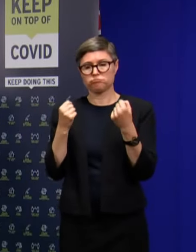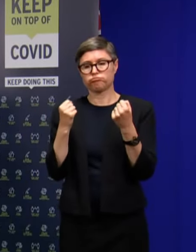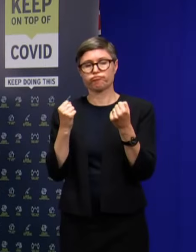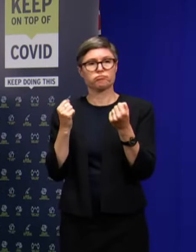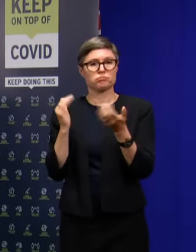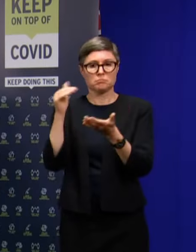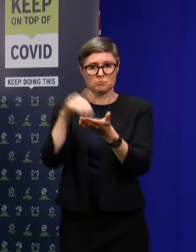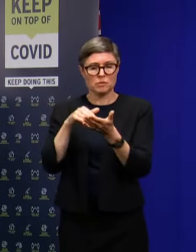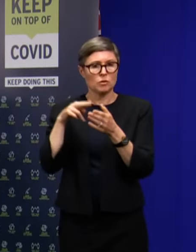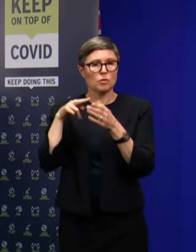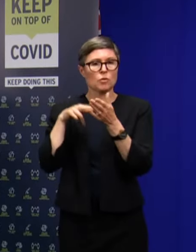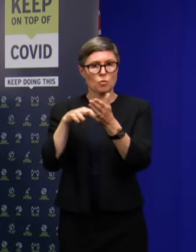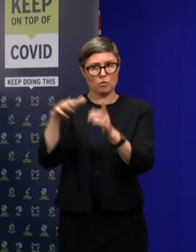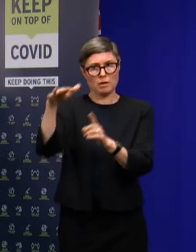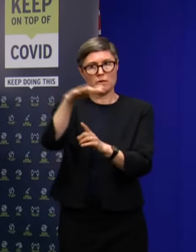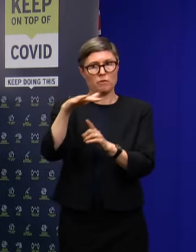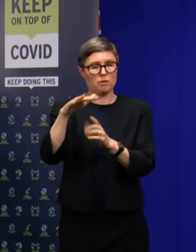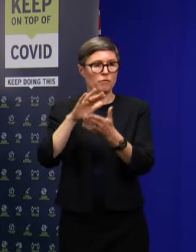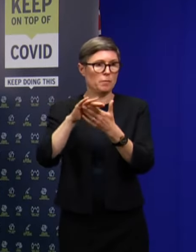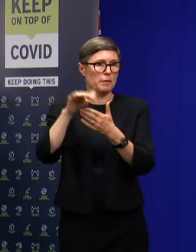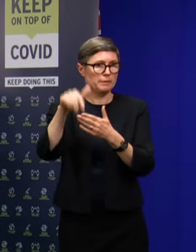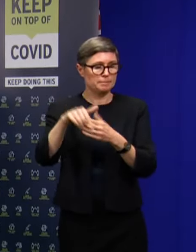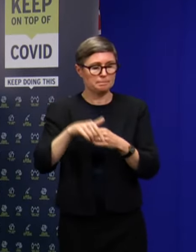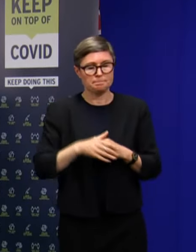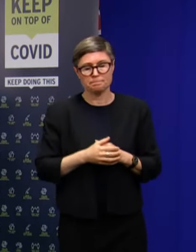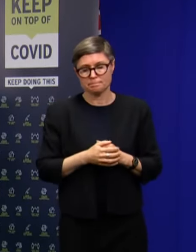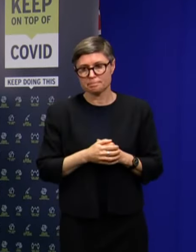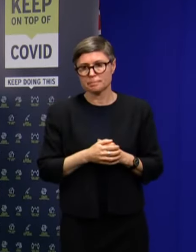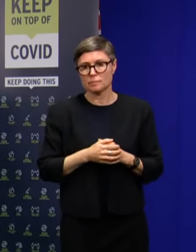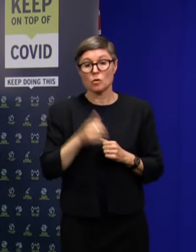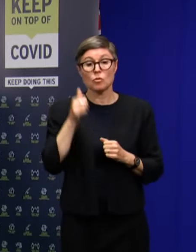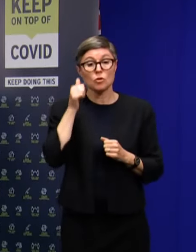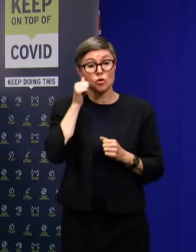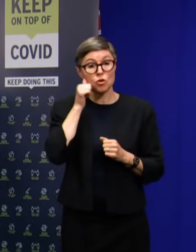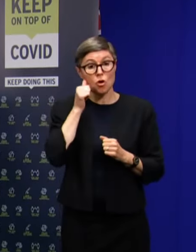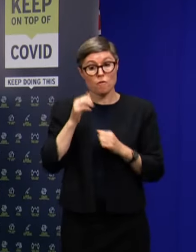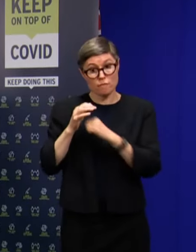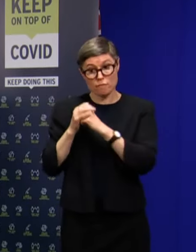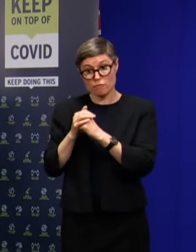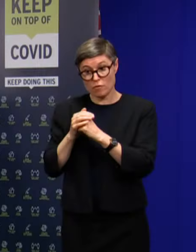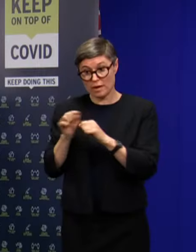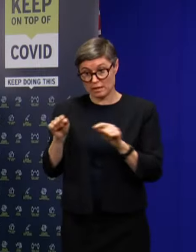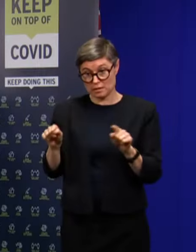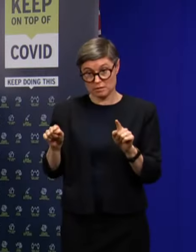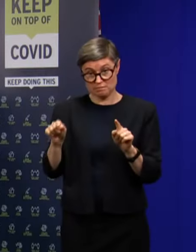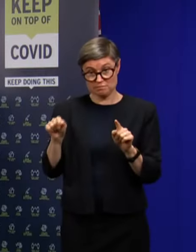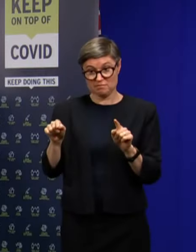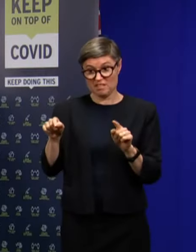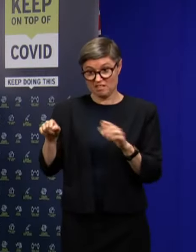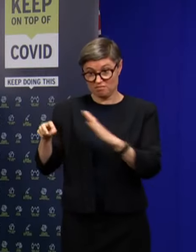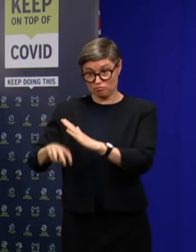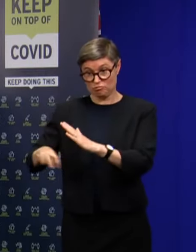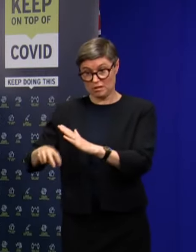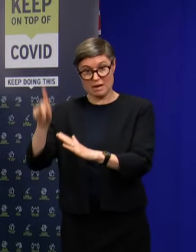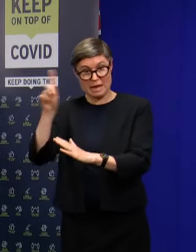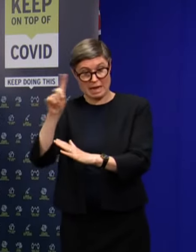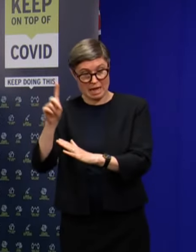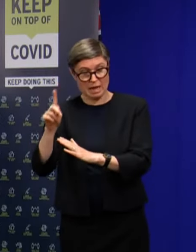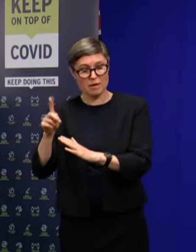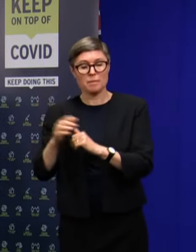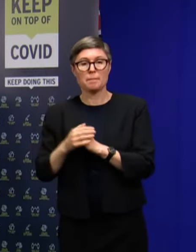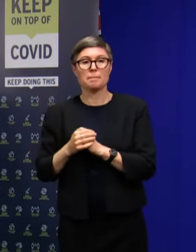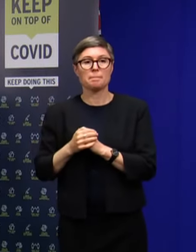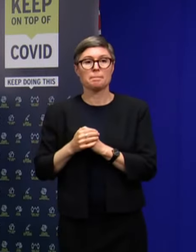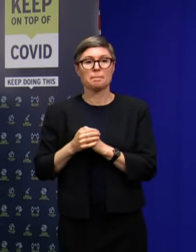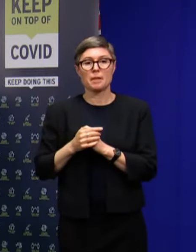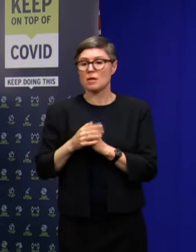suburbs of Hobart. And we know who that person is, that they are in quarantine. So they didn't have any exposure to, for